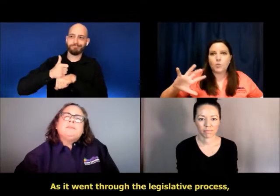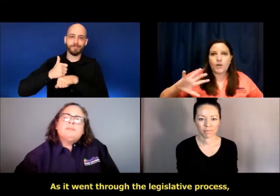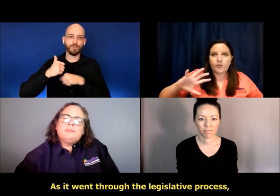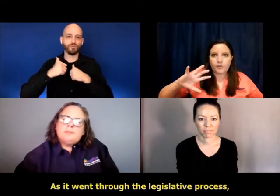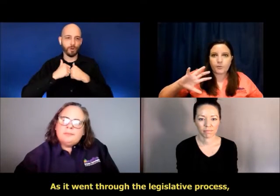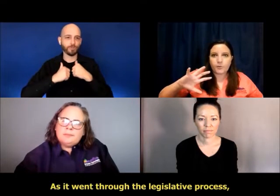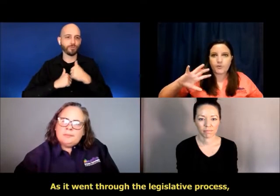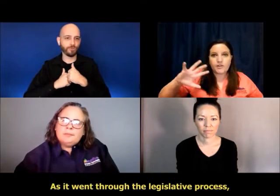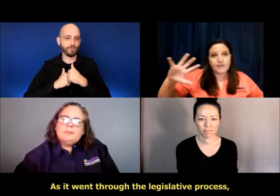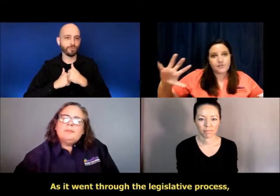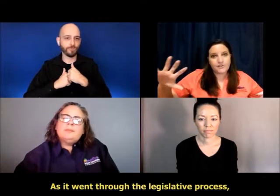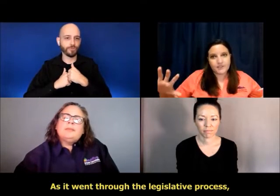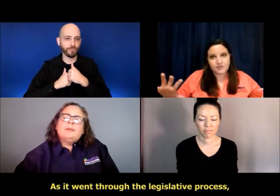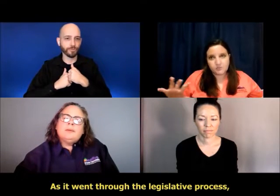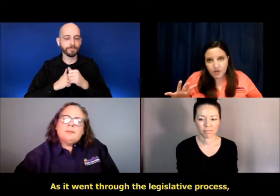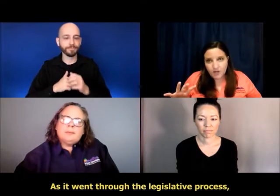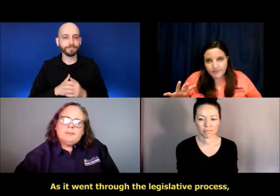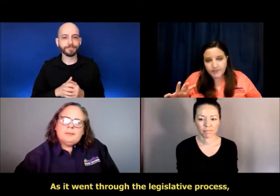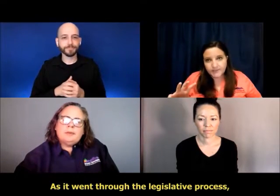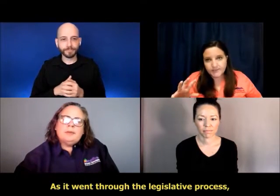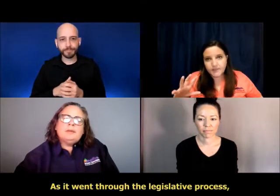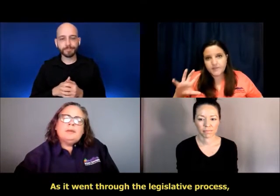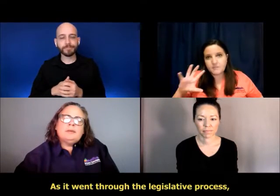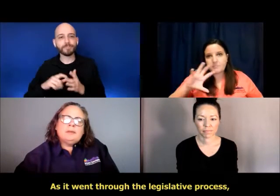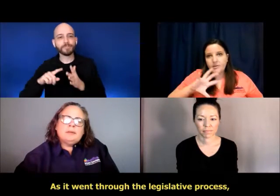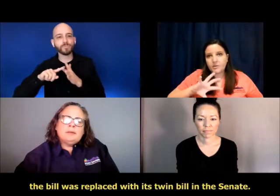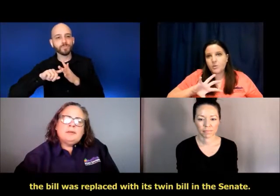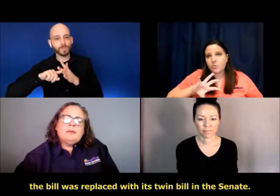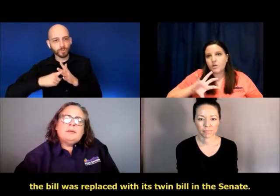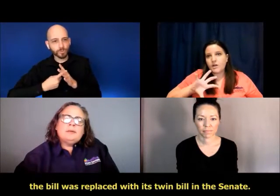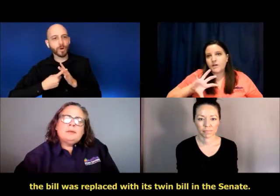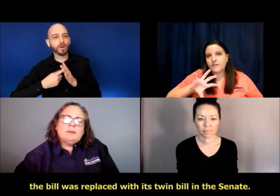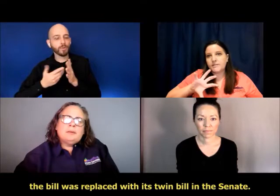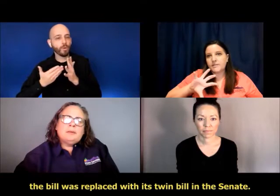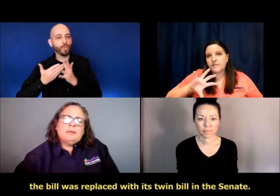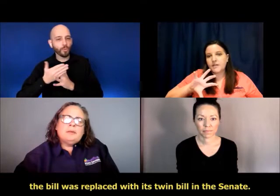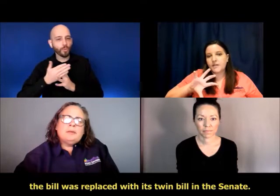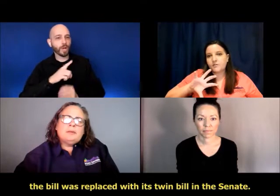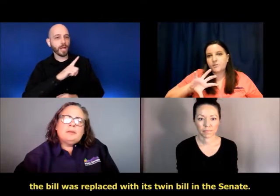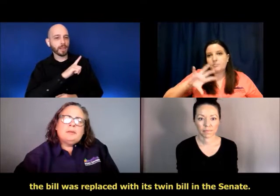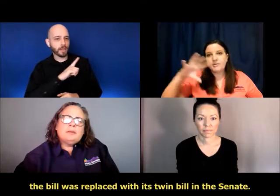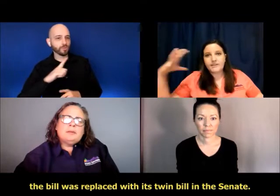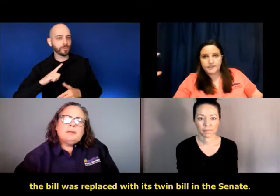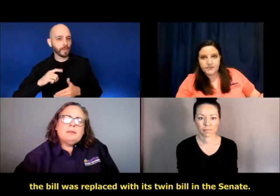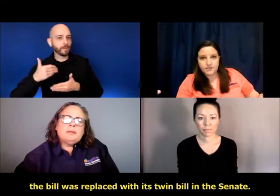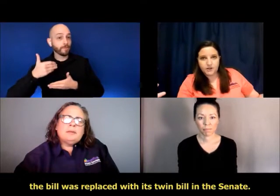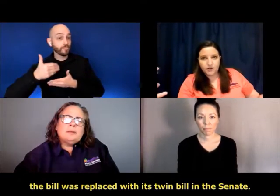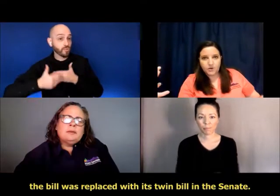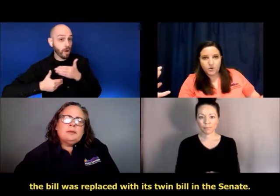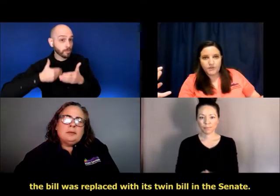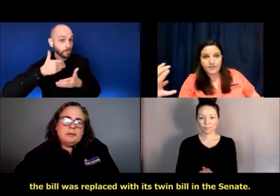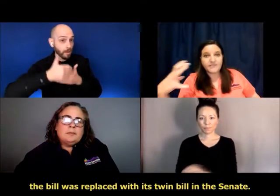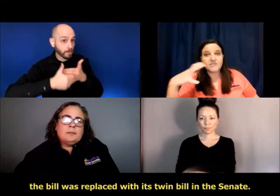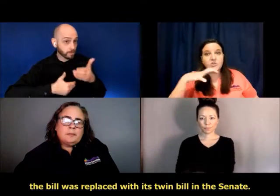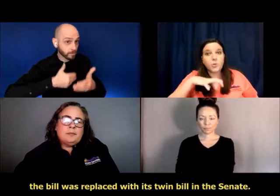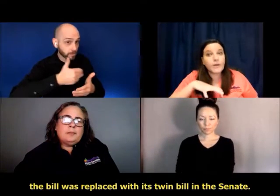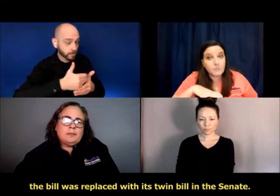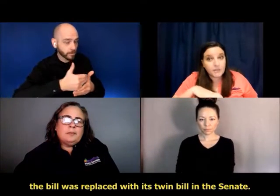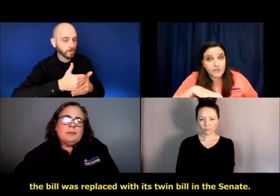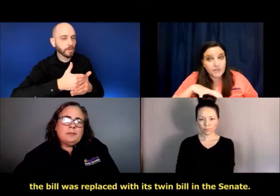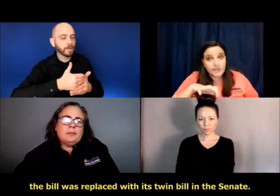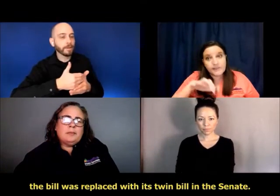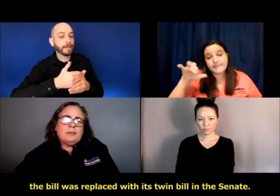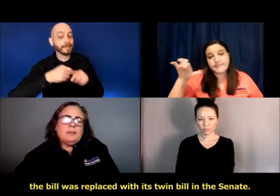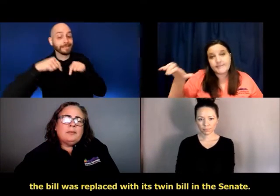as it went through the legislative process, the bill was, uh, replaced with its